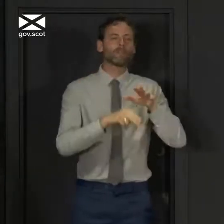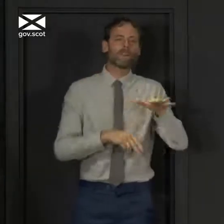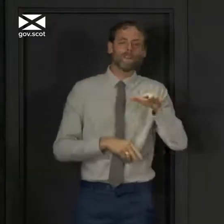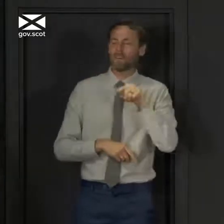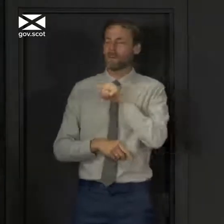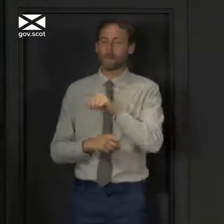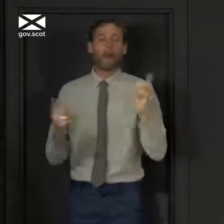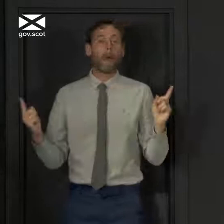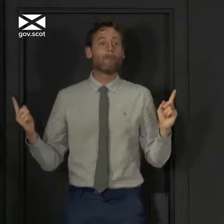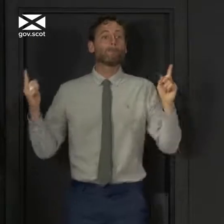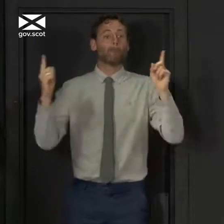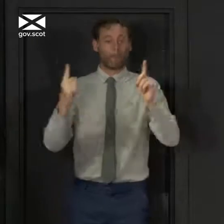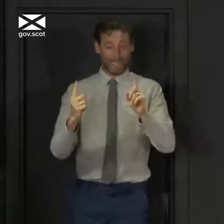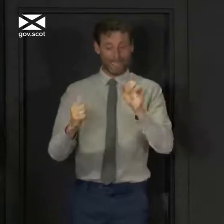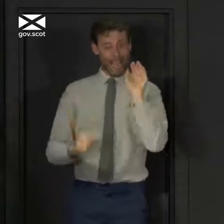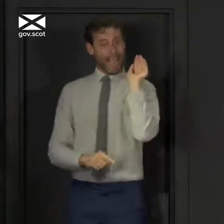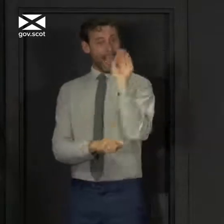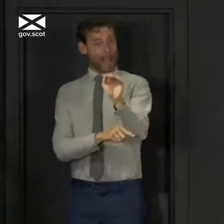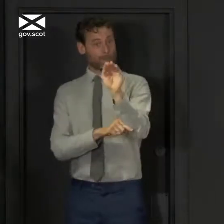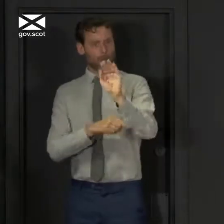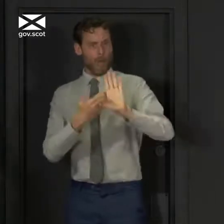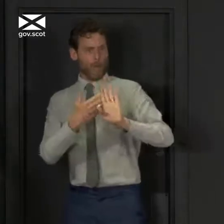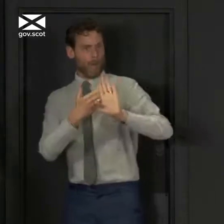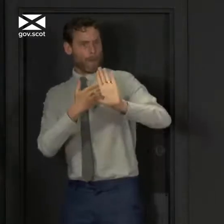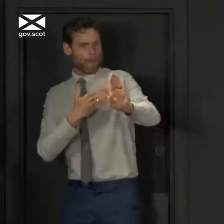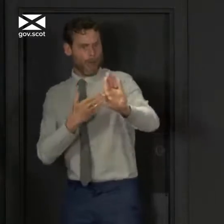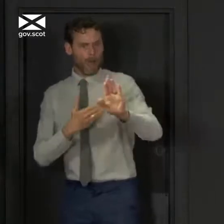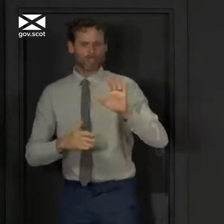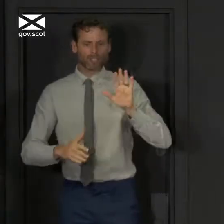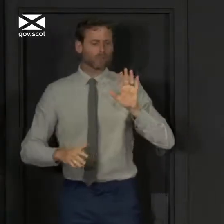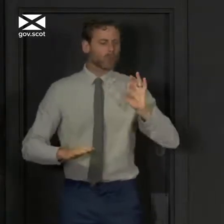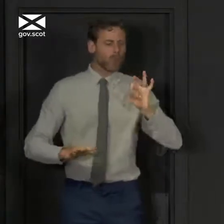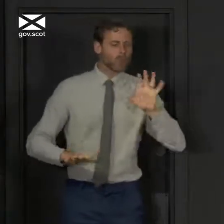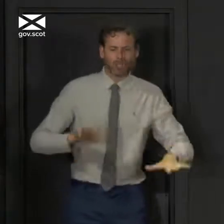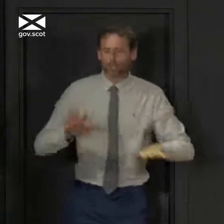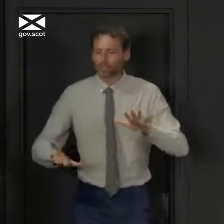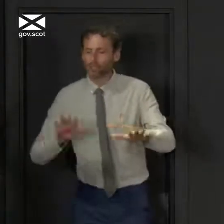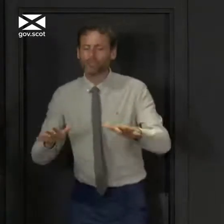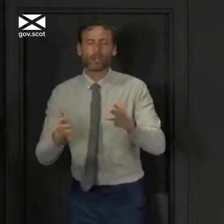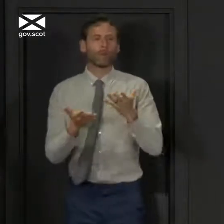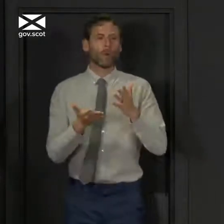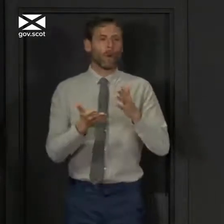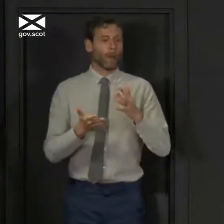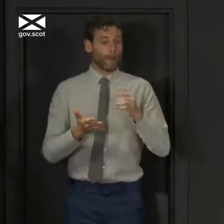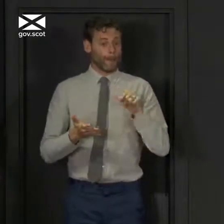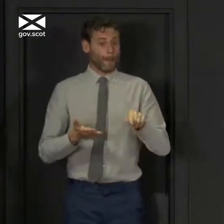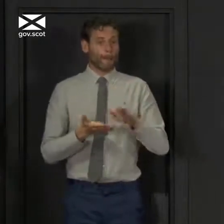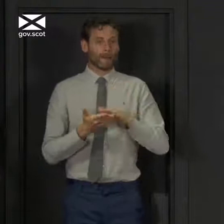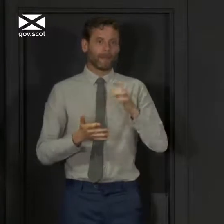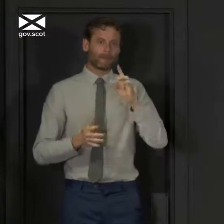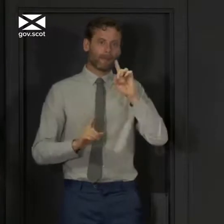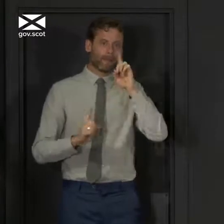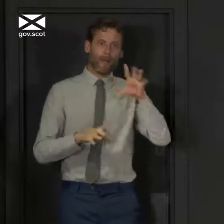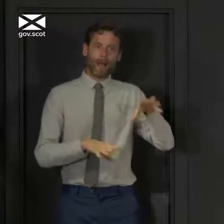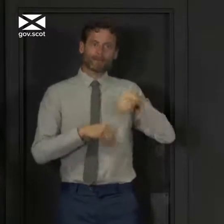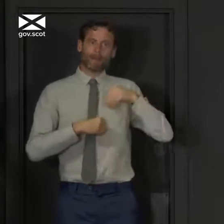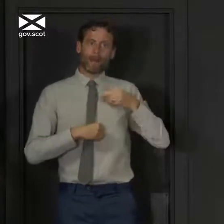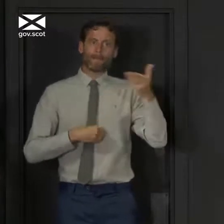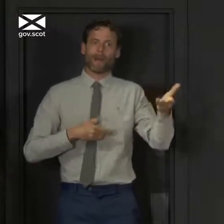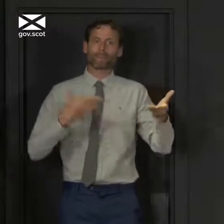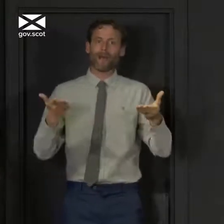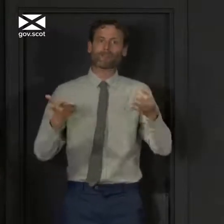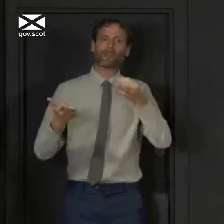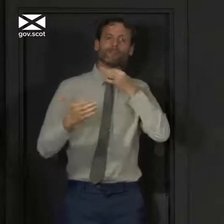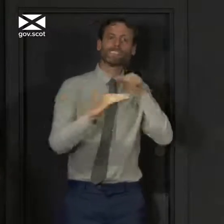don't touch the same surfaces and wash hands and surfaces regularly, the risk of the virus spreading is lower in an outdoor